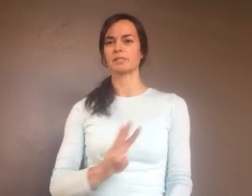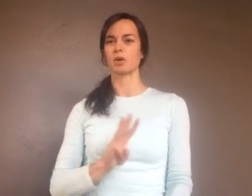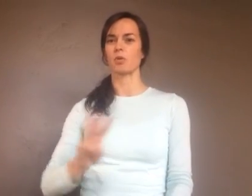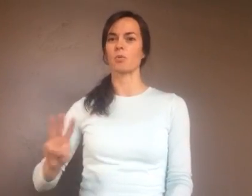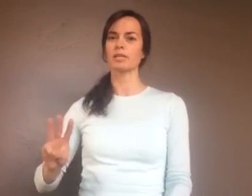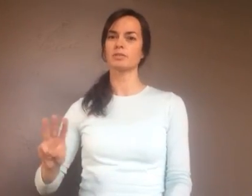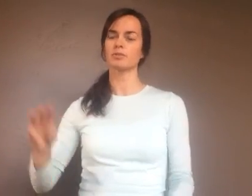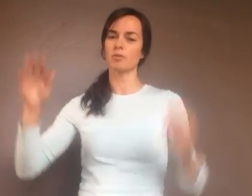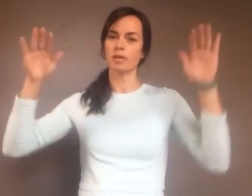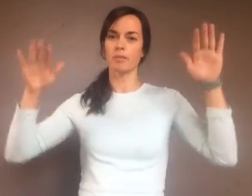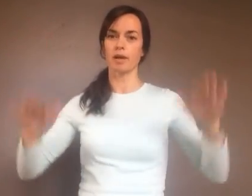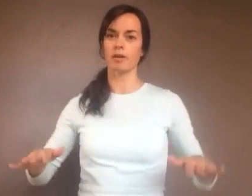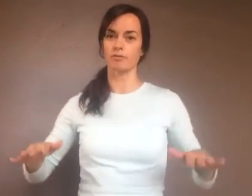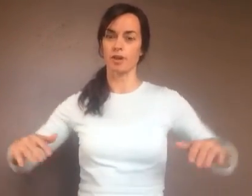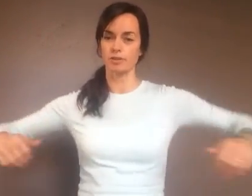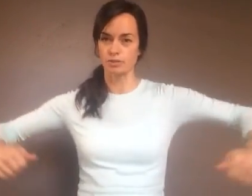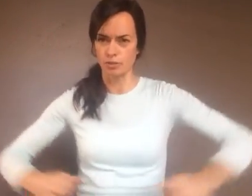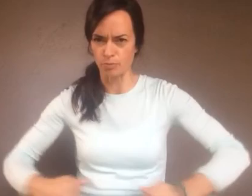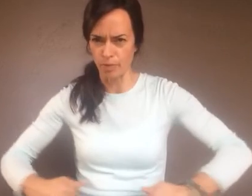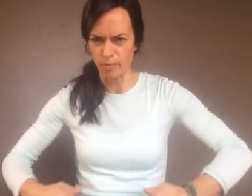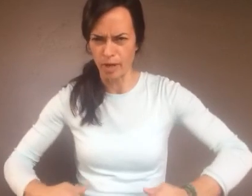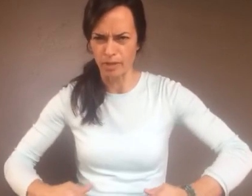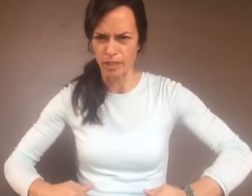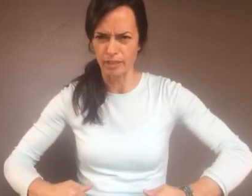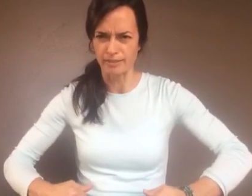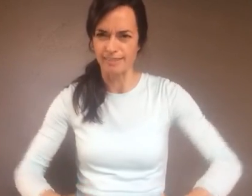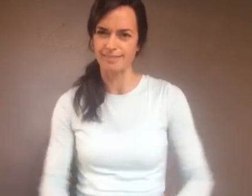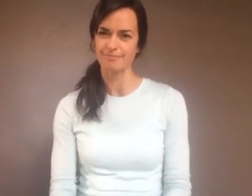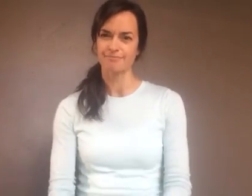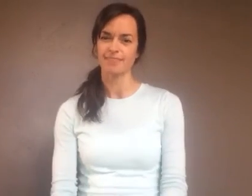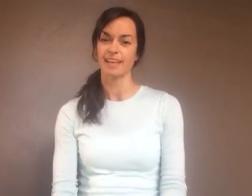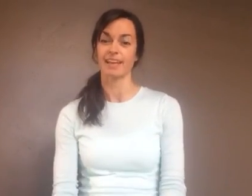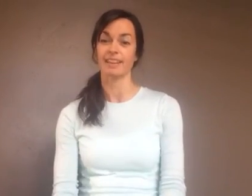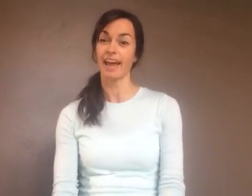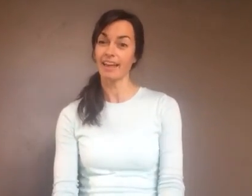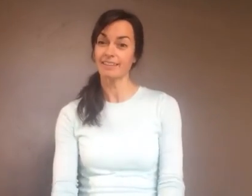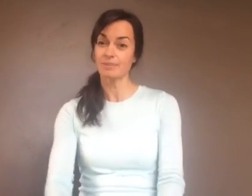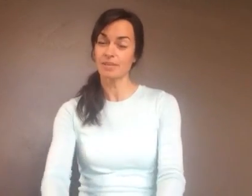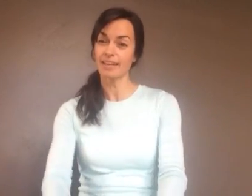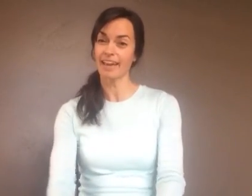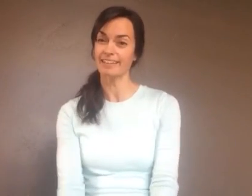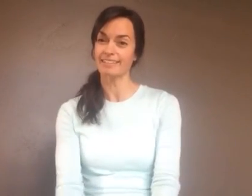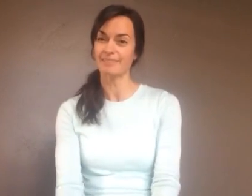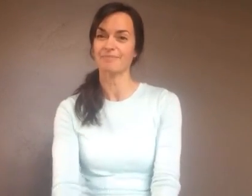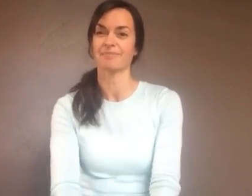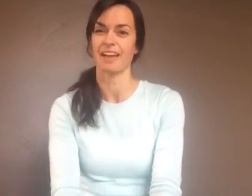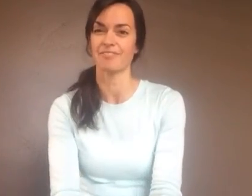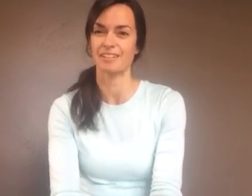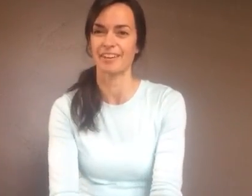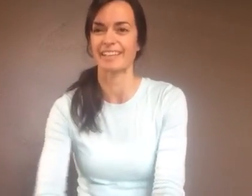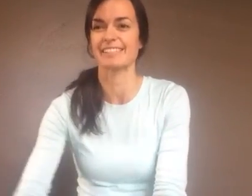So Western Roman Empire falls to barbarians. And that is week eight. Have fun, you guys.